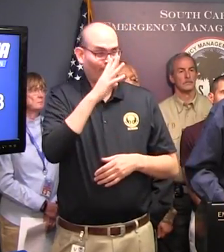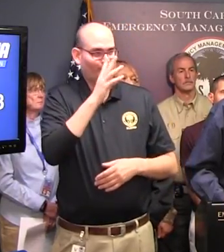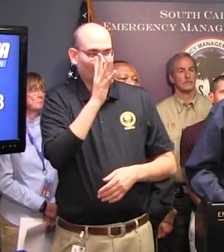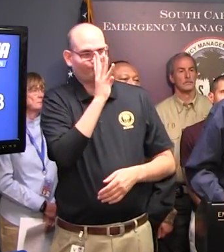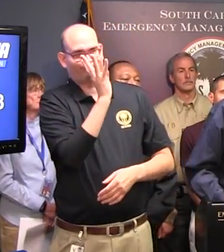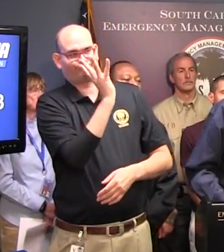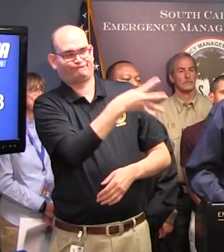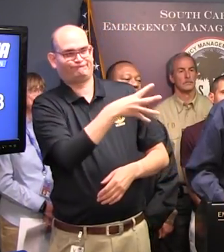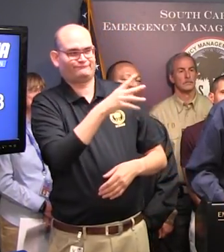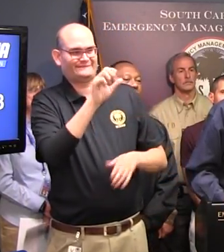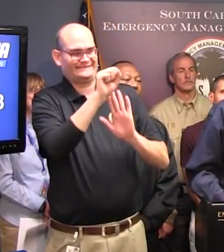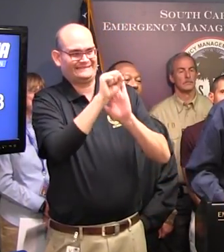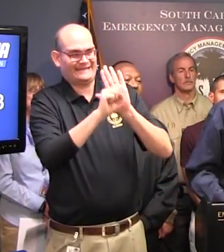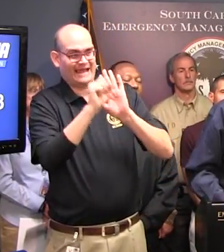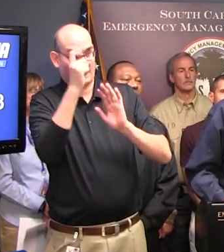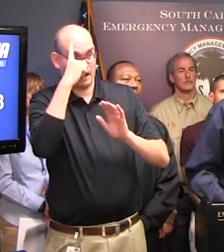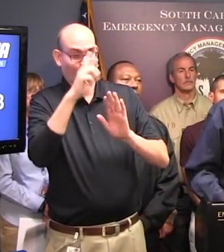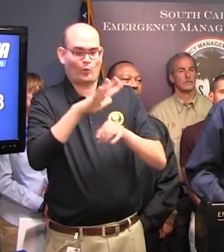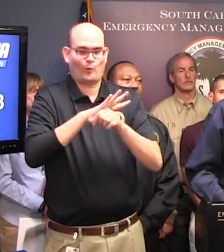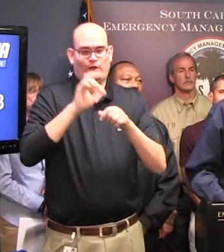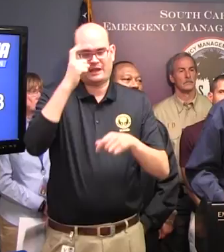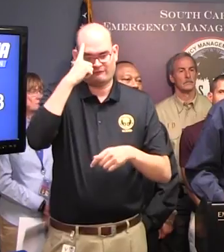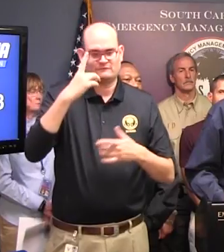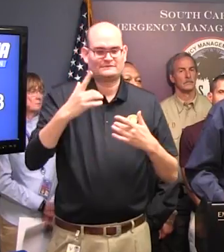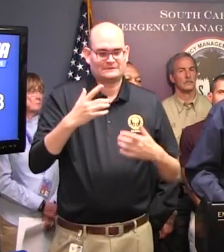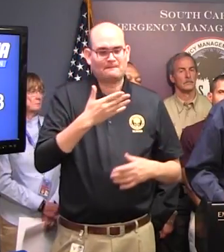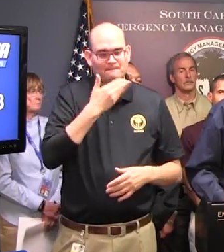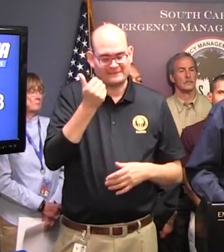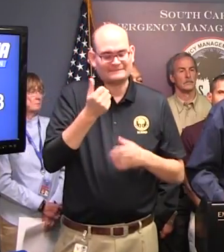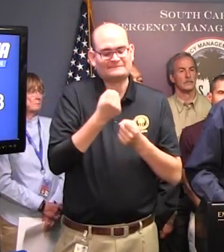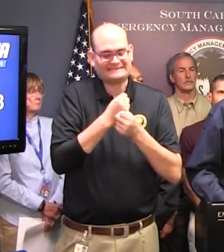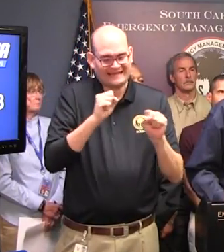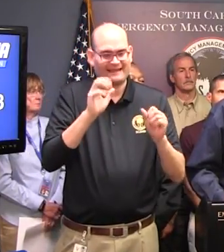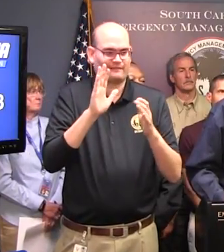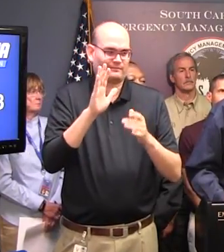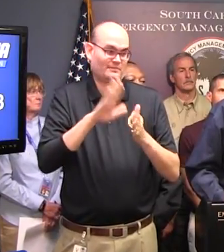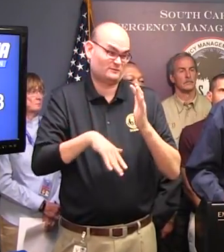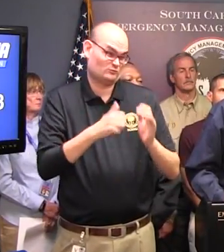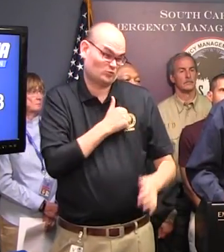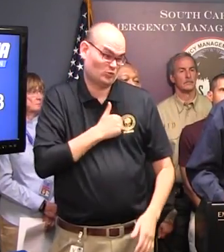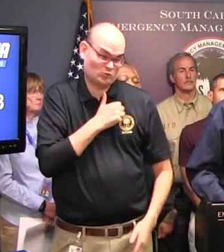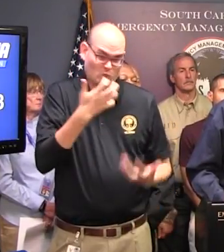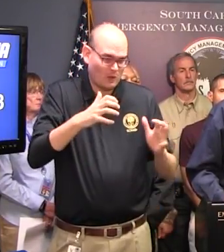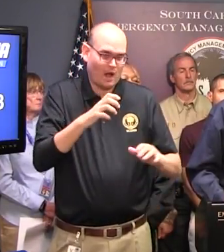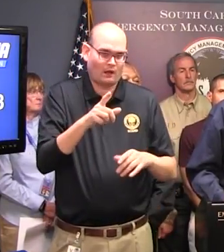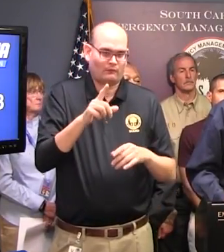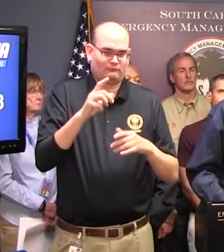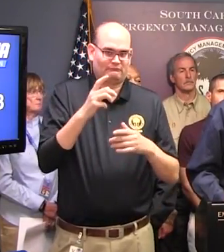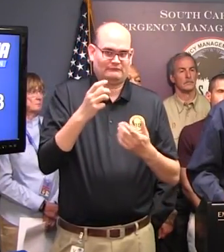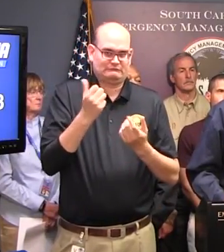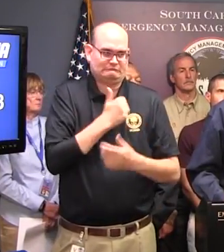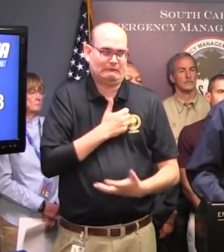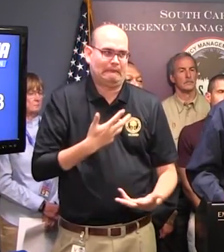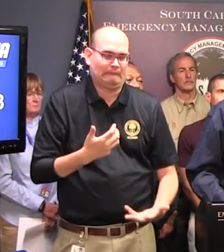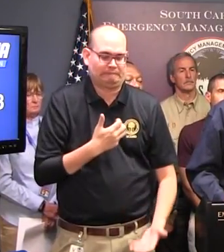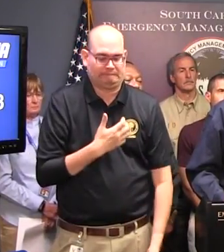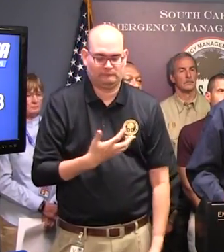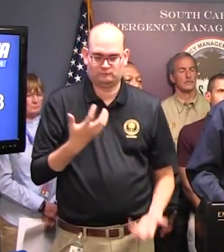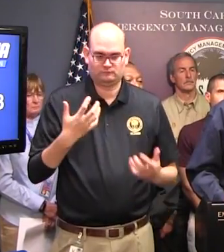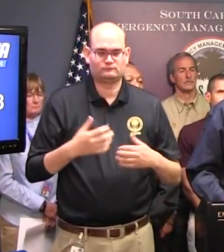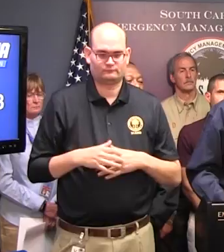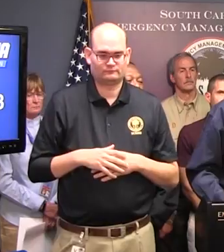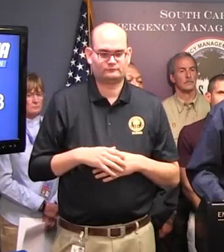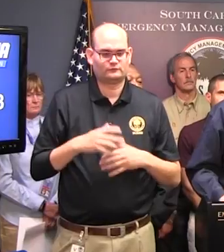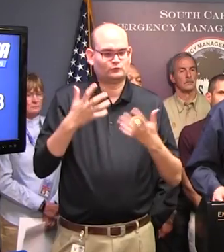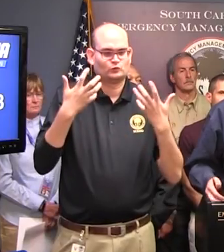than sorry. Always better. And as I say, you can't undo the harm that happens to you or your loved one. You